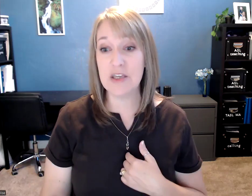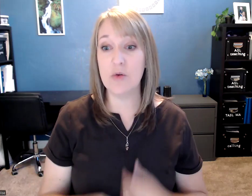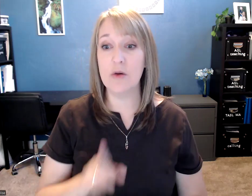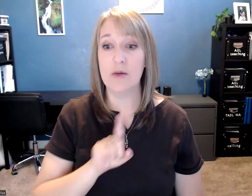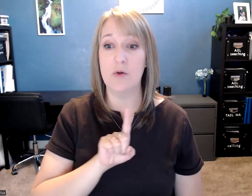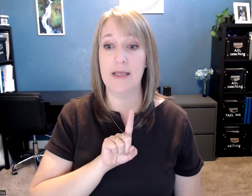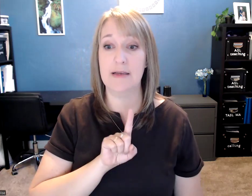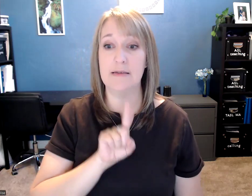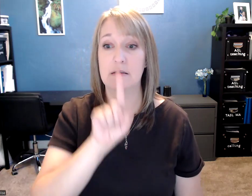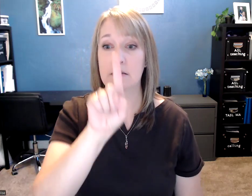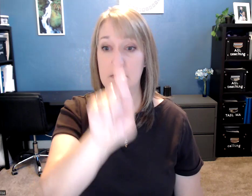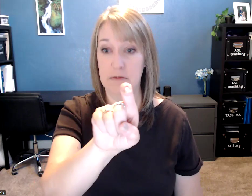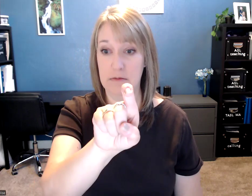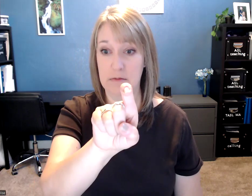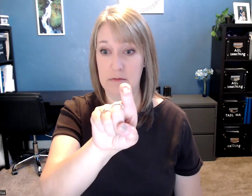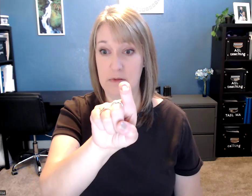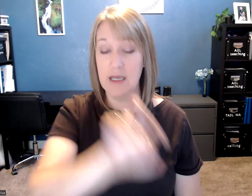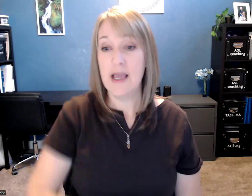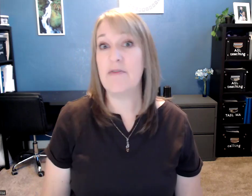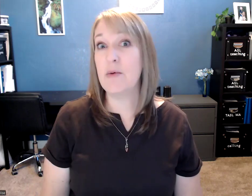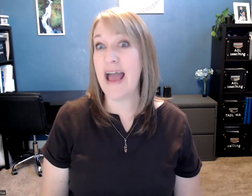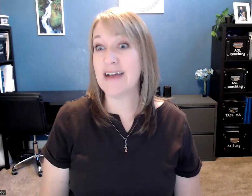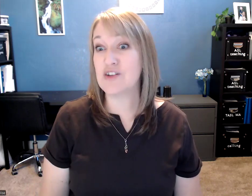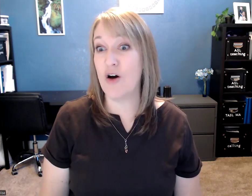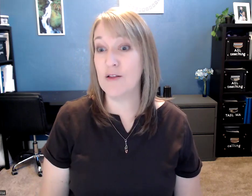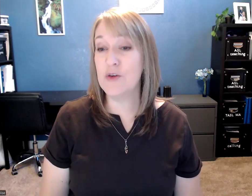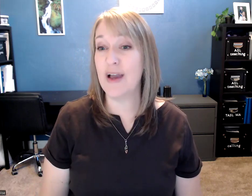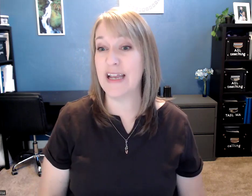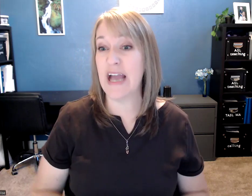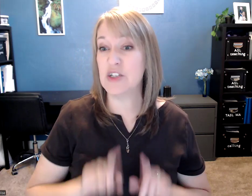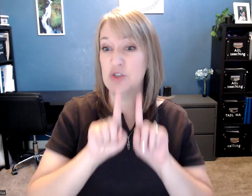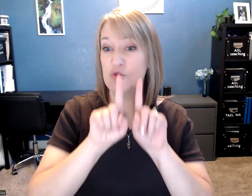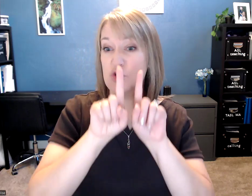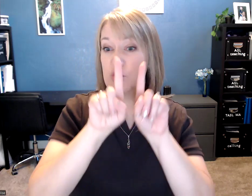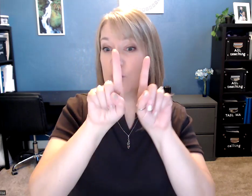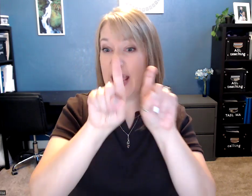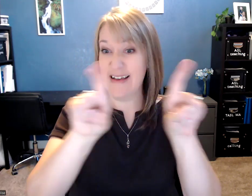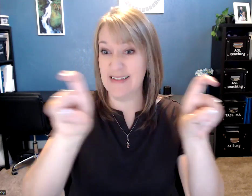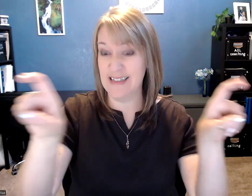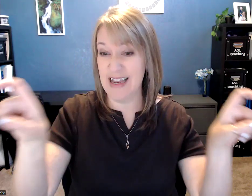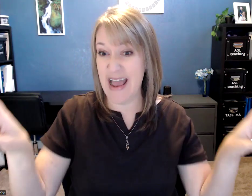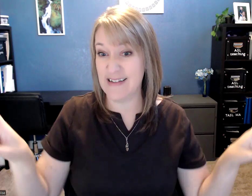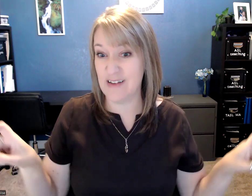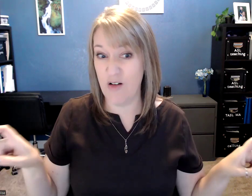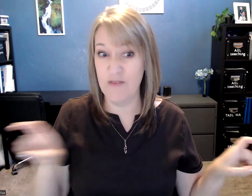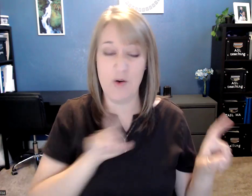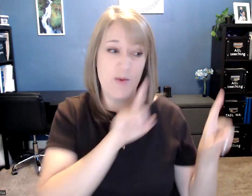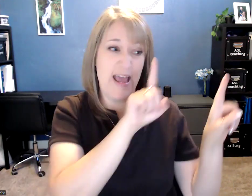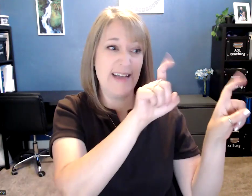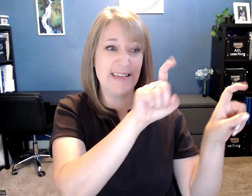you, it will go like this. If I want to ask all of you, I can actually use two hands and ask all of you. I'm going to ask,